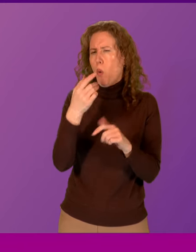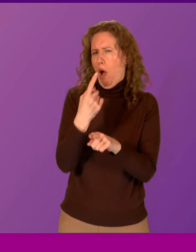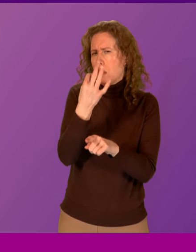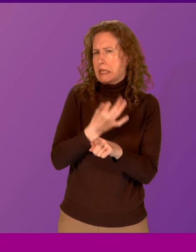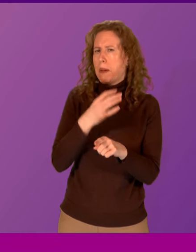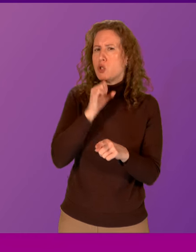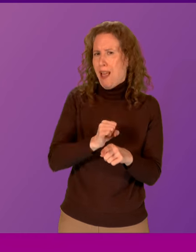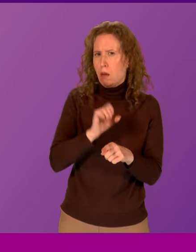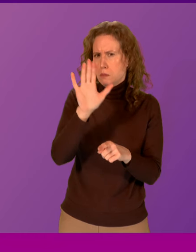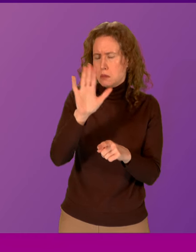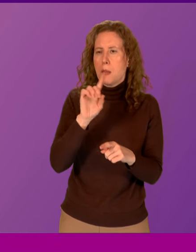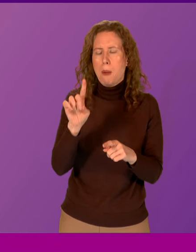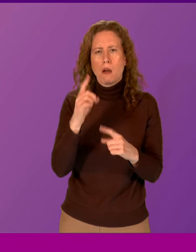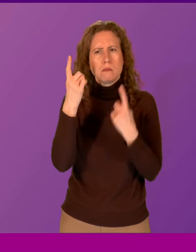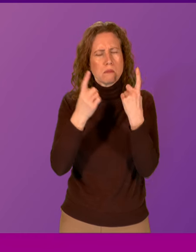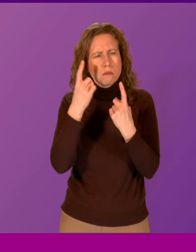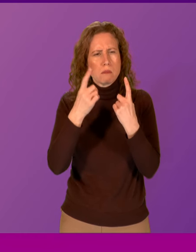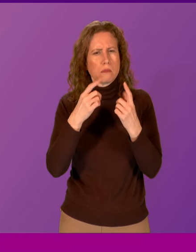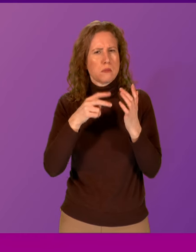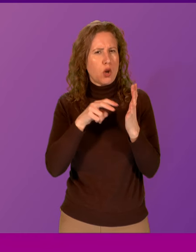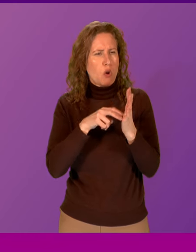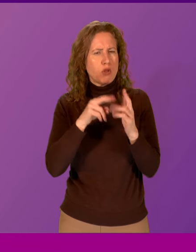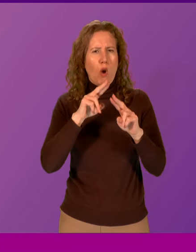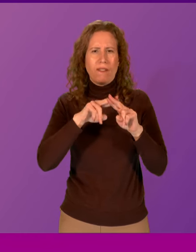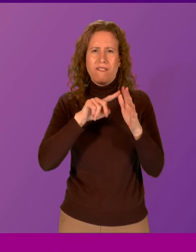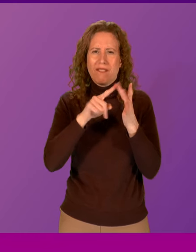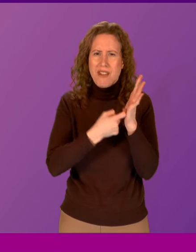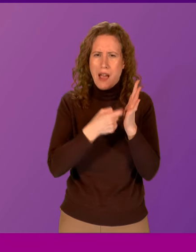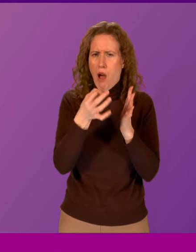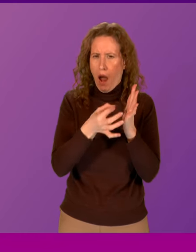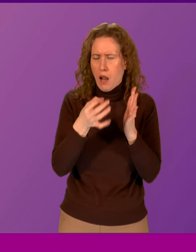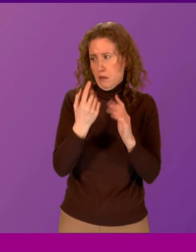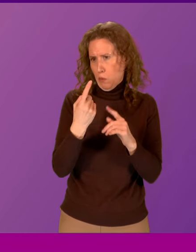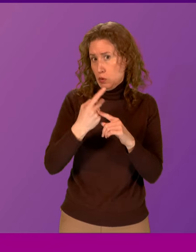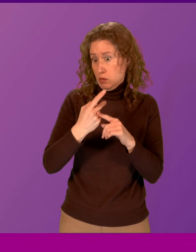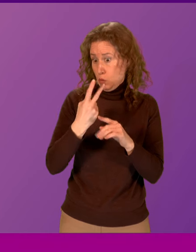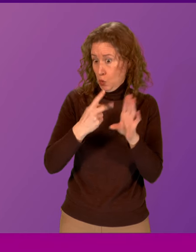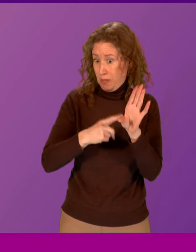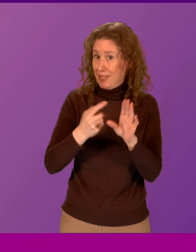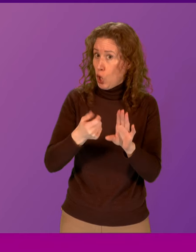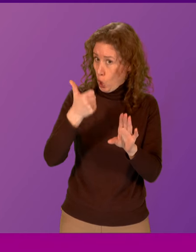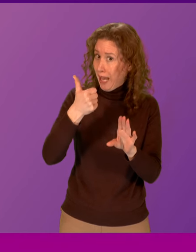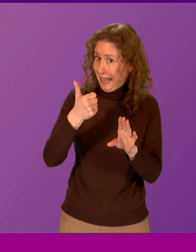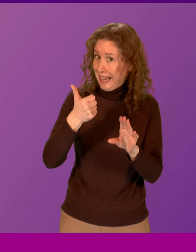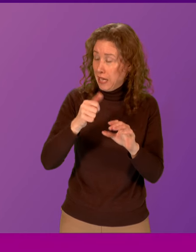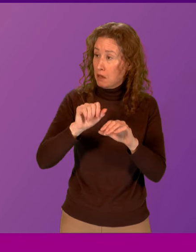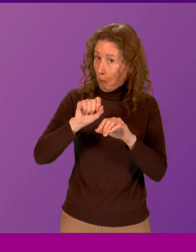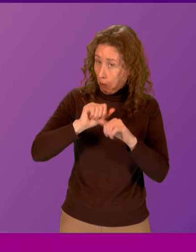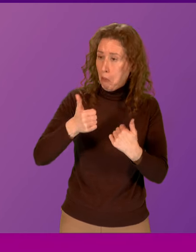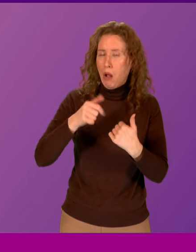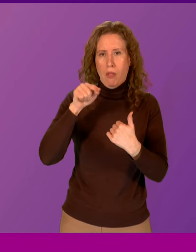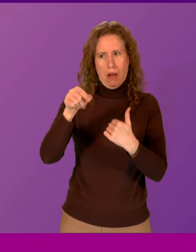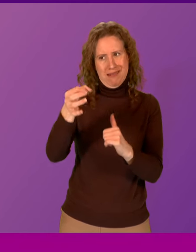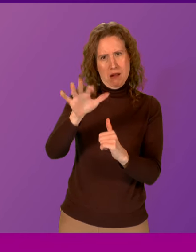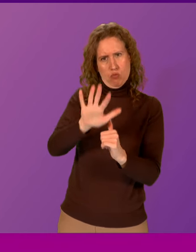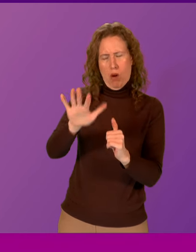particular, but when it comes to our contract build on Fair Isle, it was delivered almost two years ahead of schedule in one of the country's most challenging